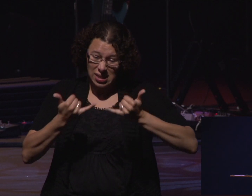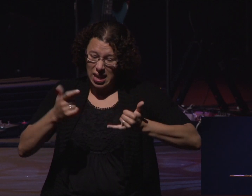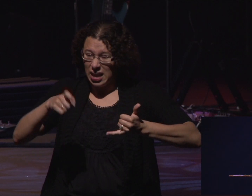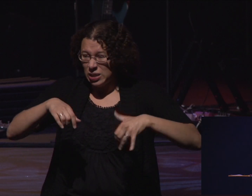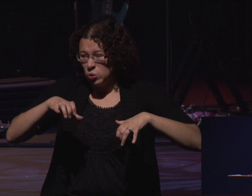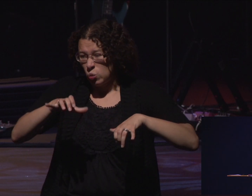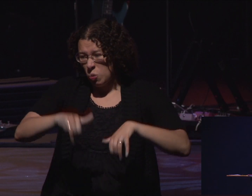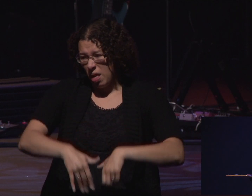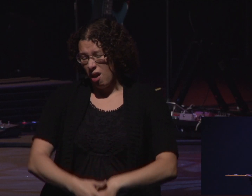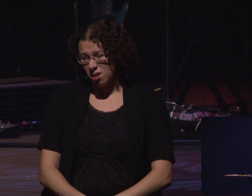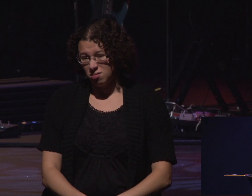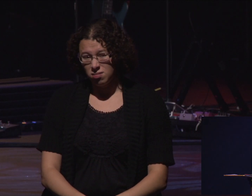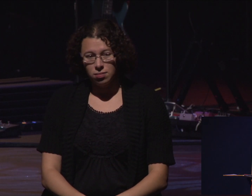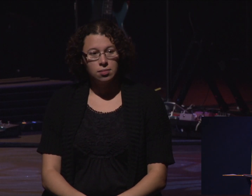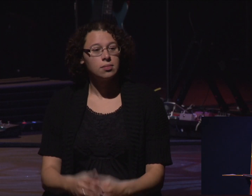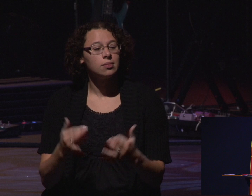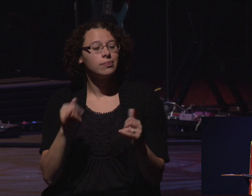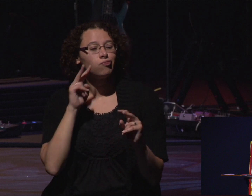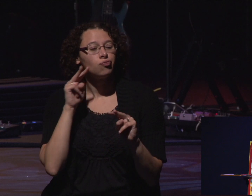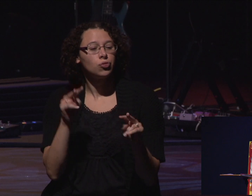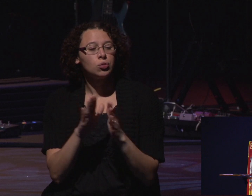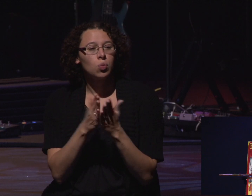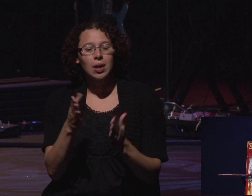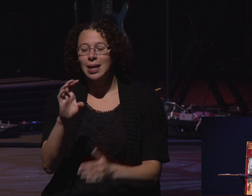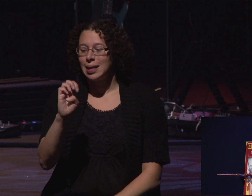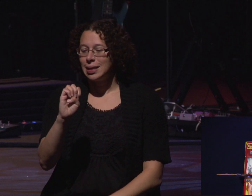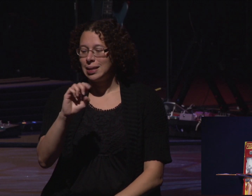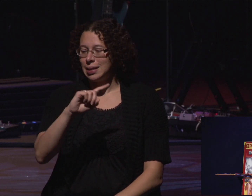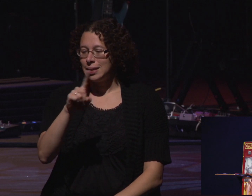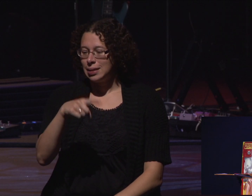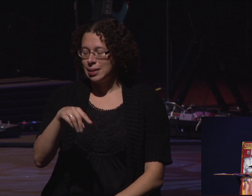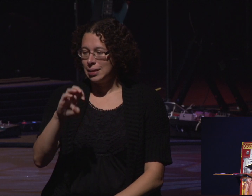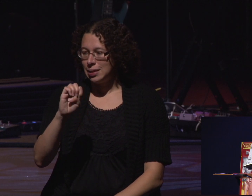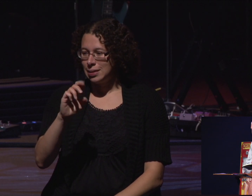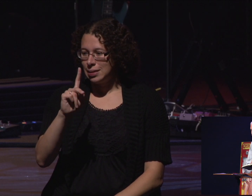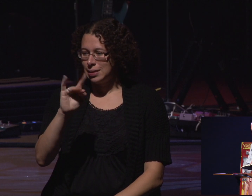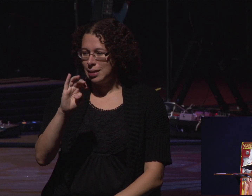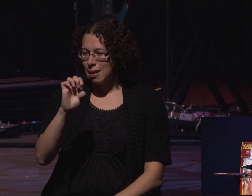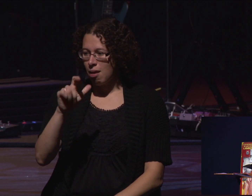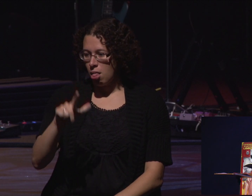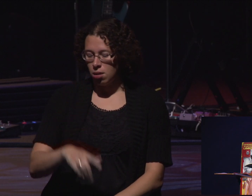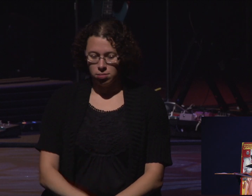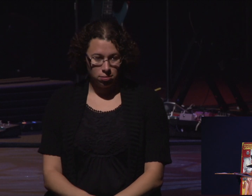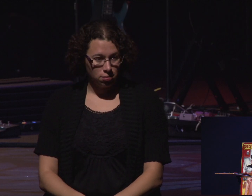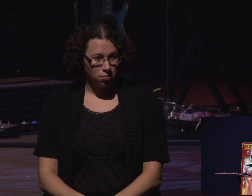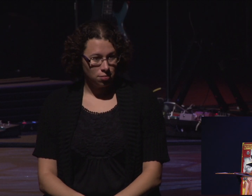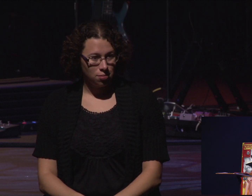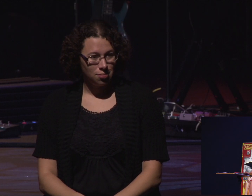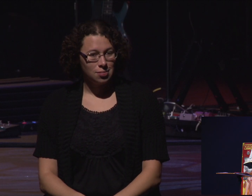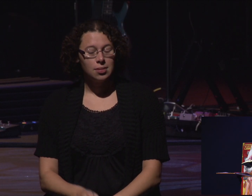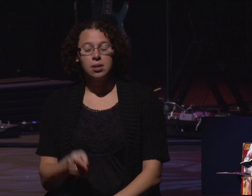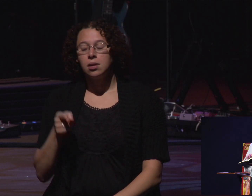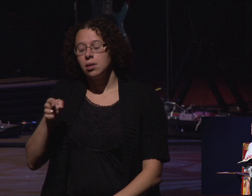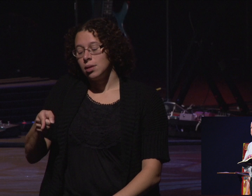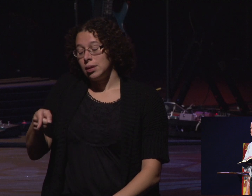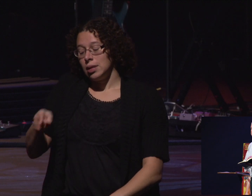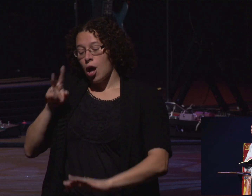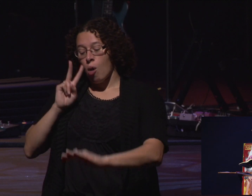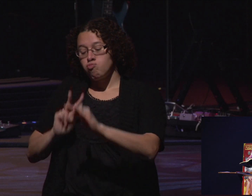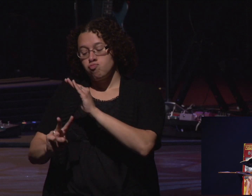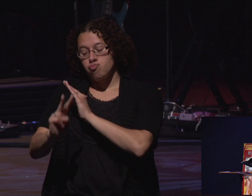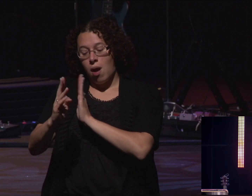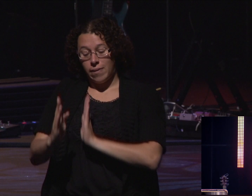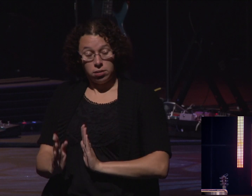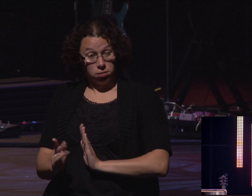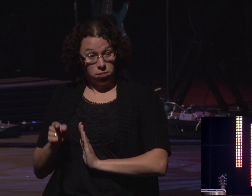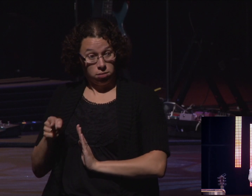of Ezekiel. Ezekiel is a book in the Old Testament. Ezekiel is a prophet. And when the prophet came, he was speaking to the people